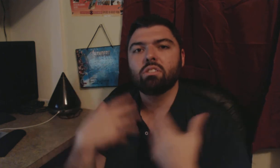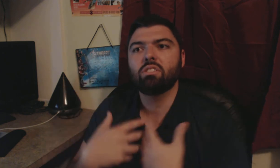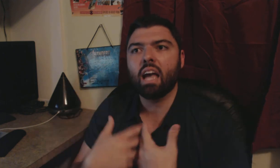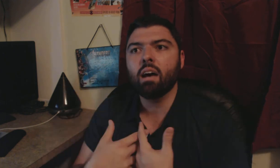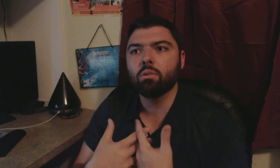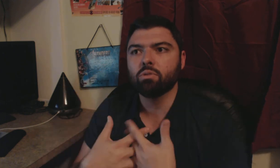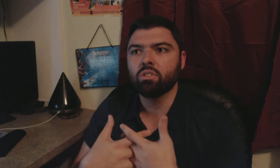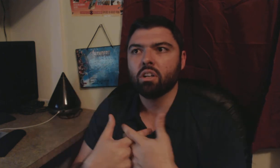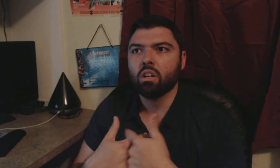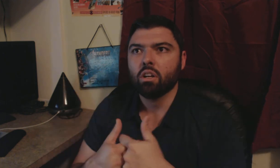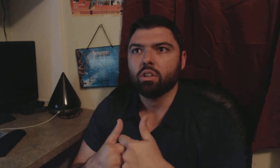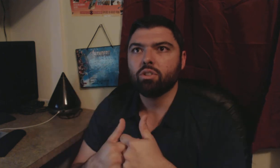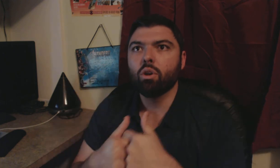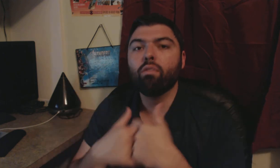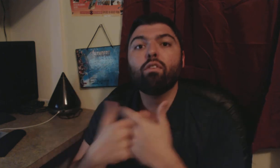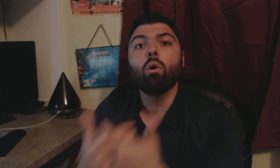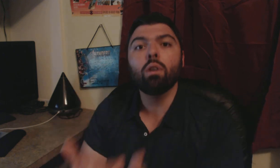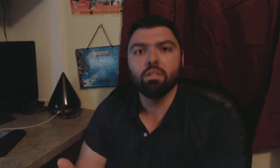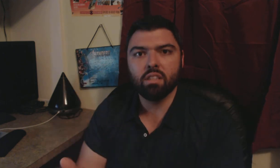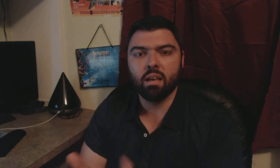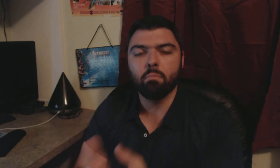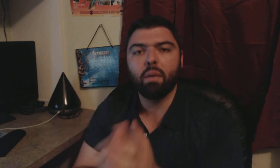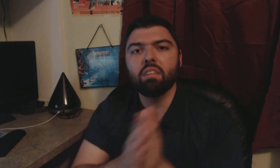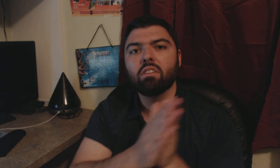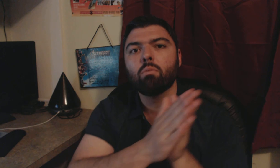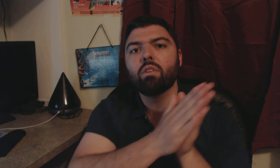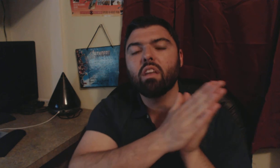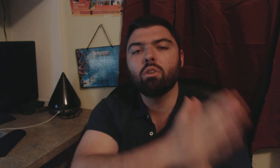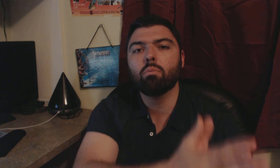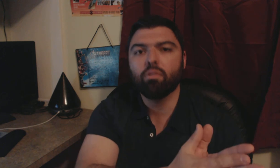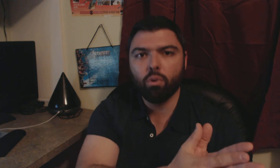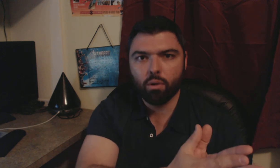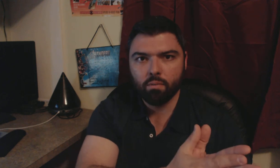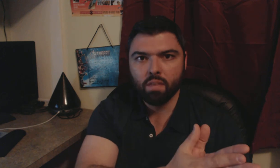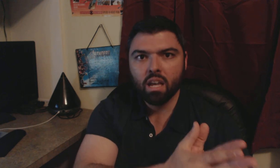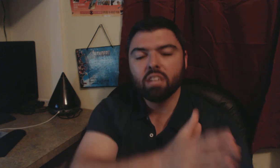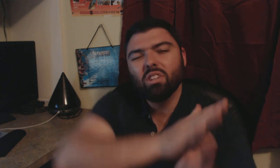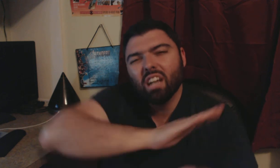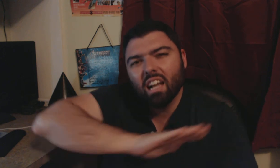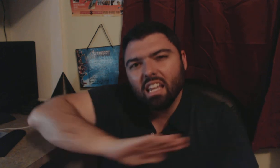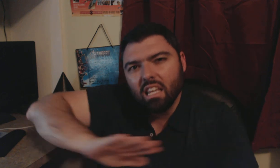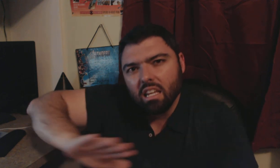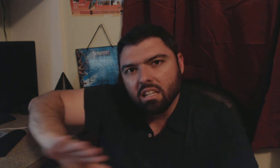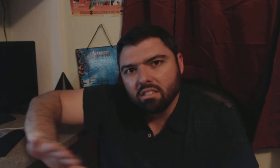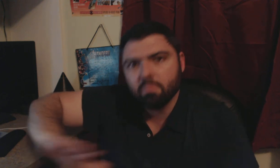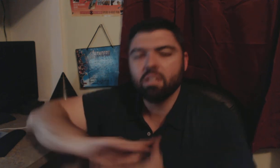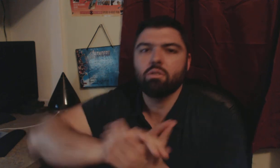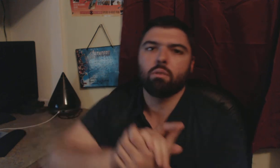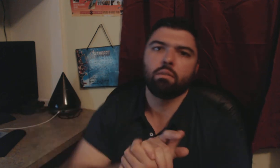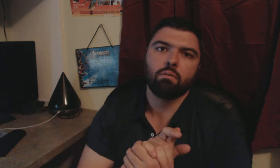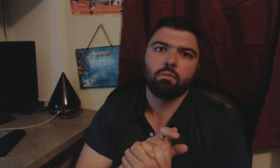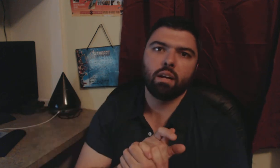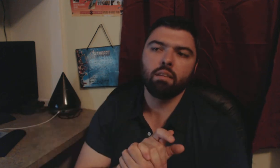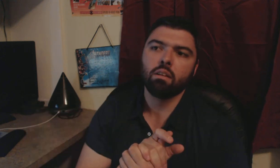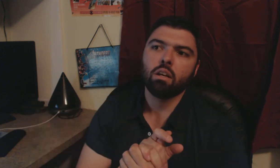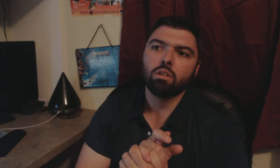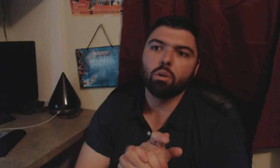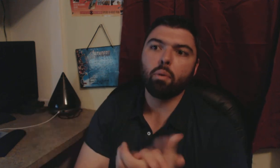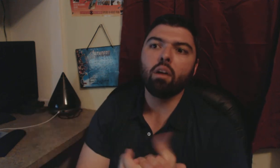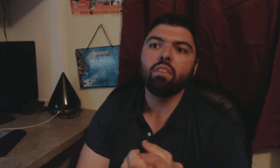sounds so foreign to them based on what they knew before and so you kind of ease them into it right so part